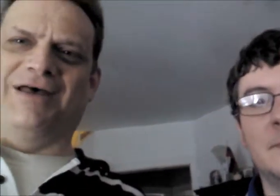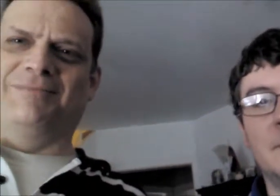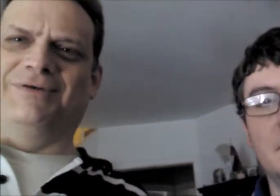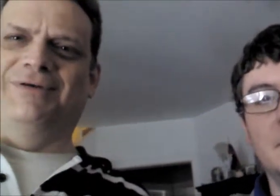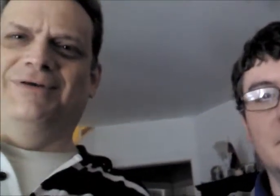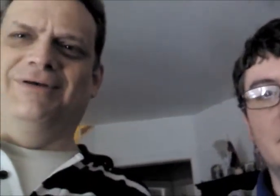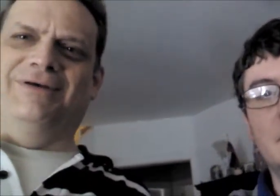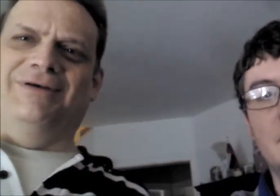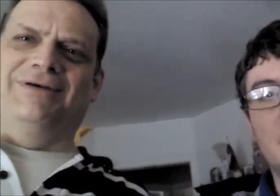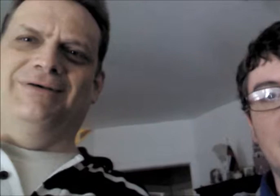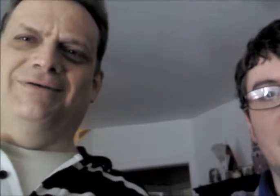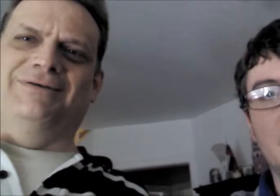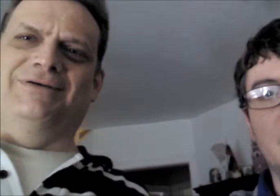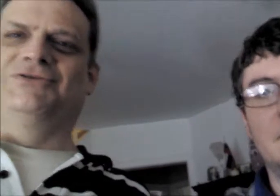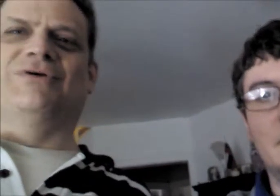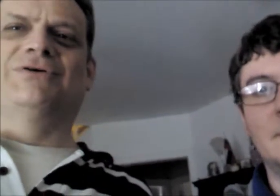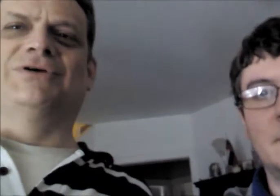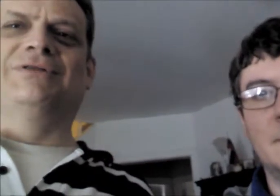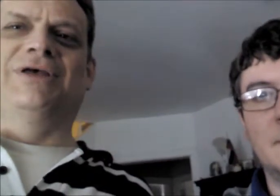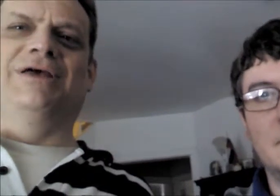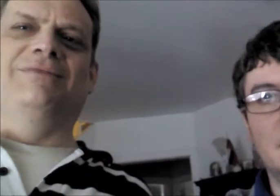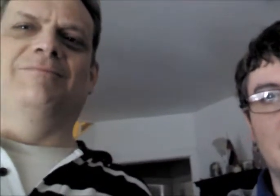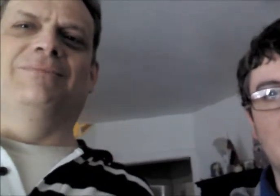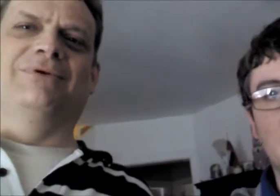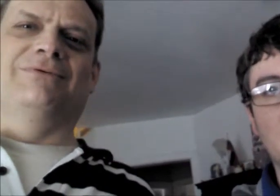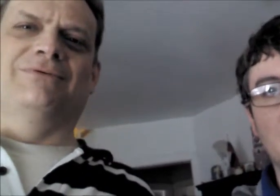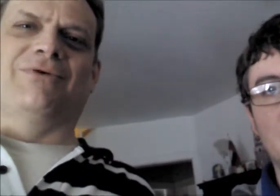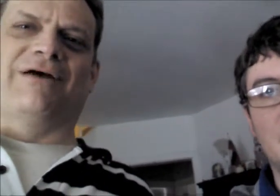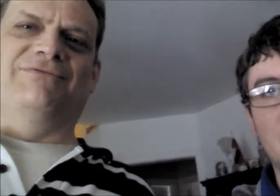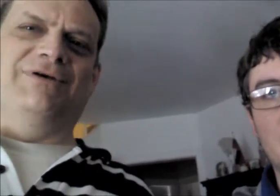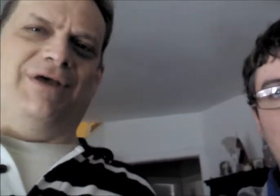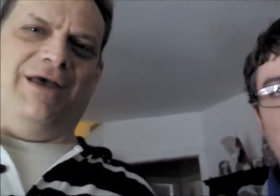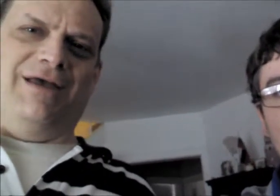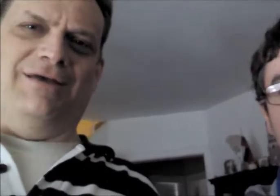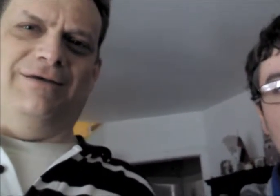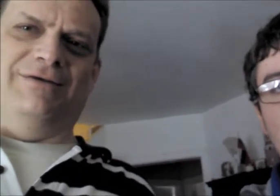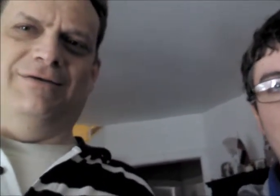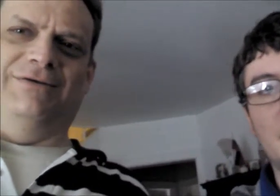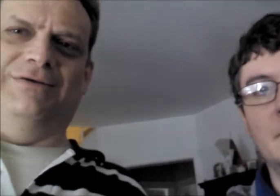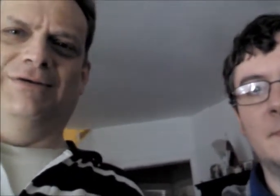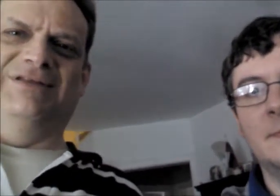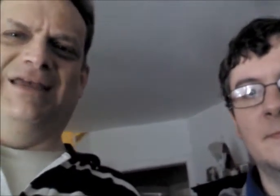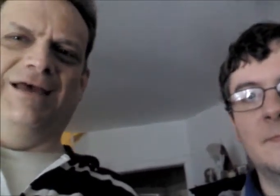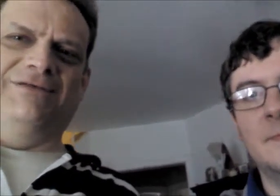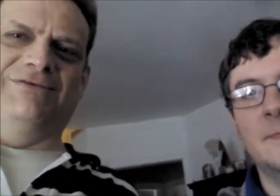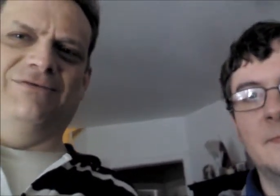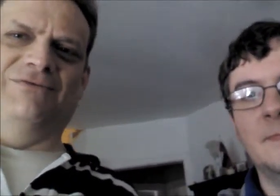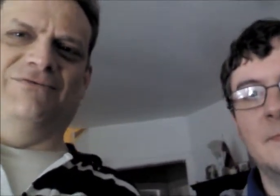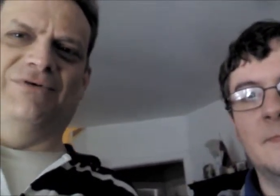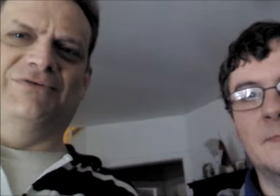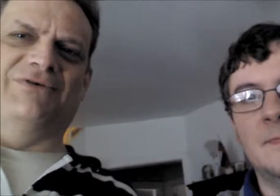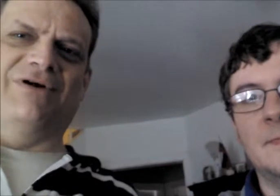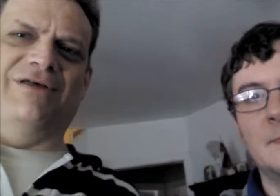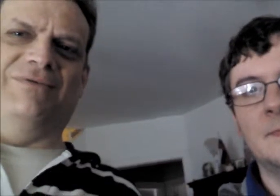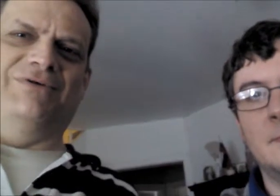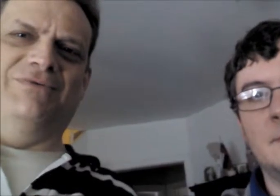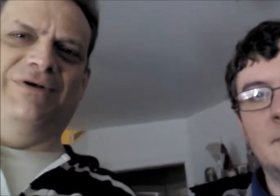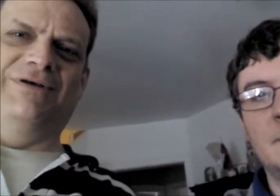-step instruction in crafting a dance for a song, and we're doing